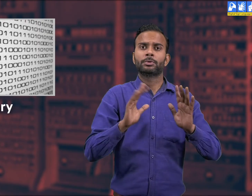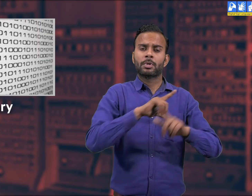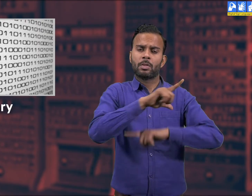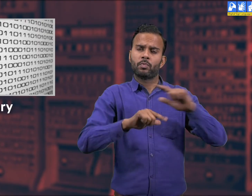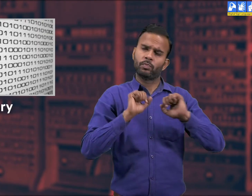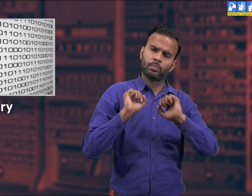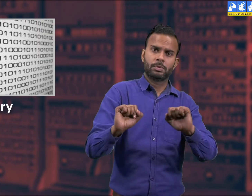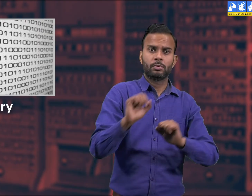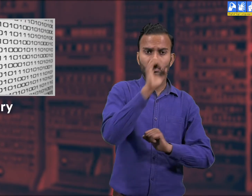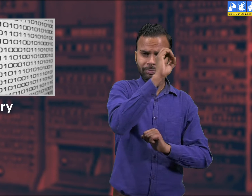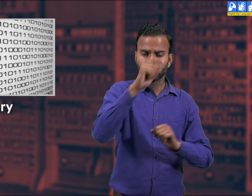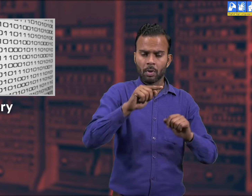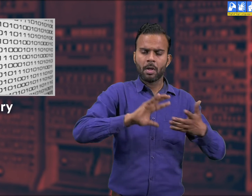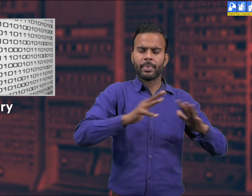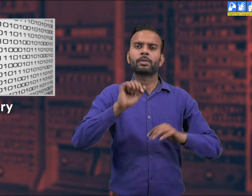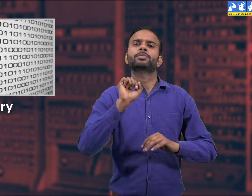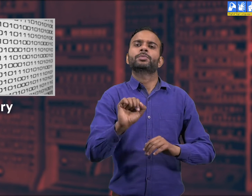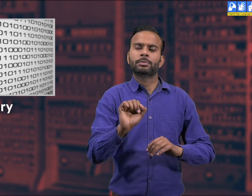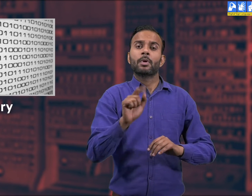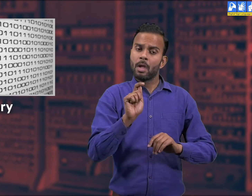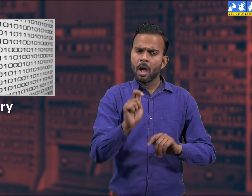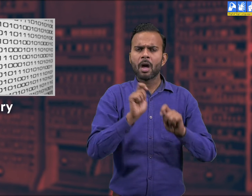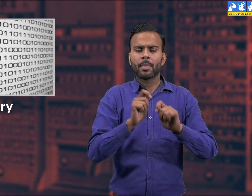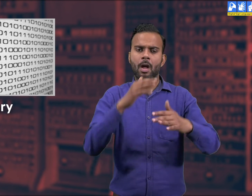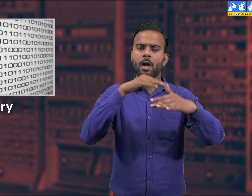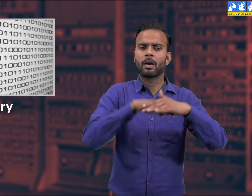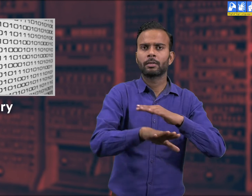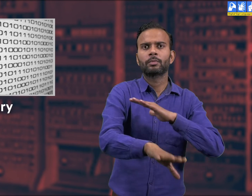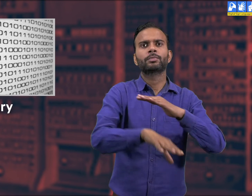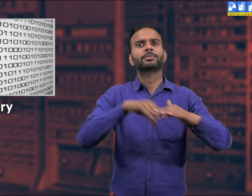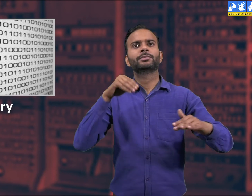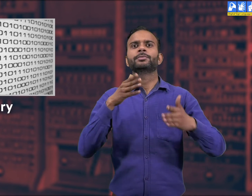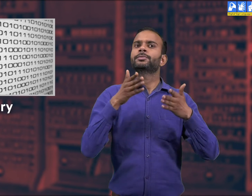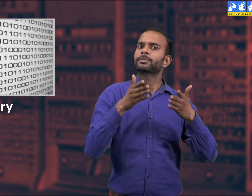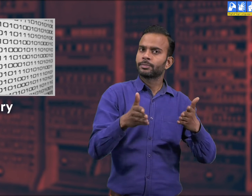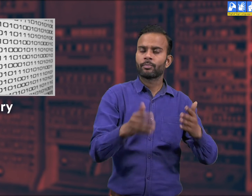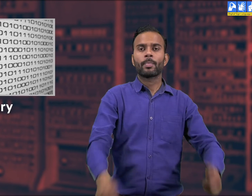This works as output and input device of the computer.